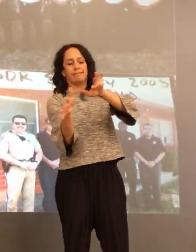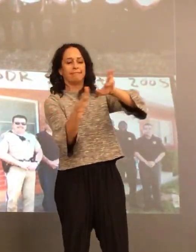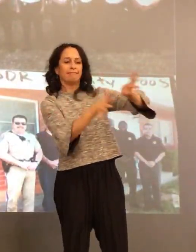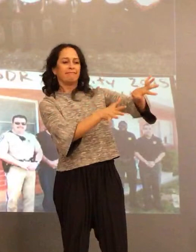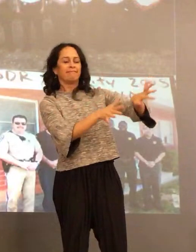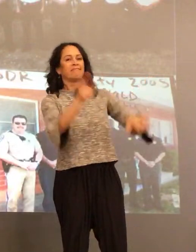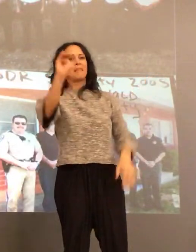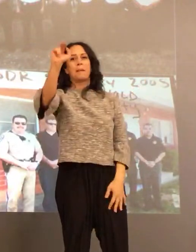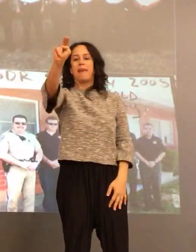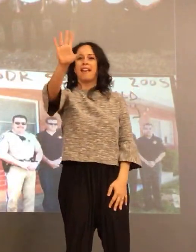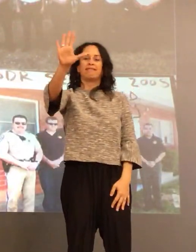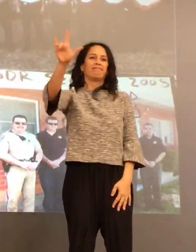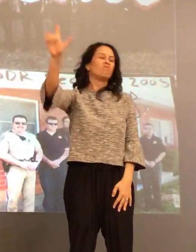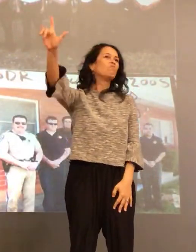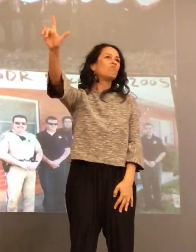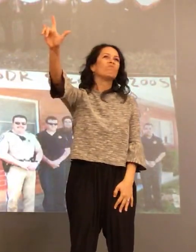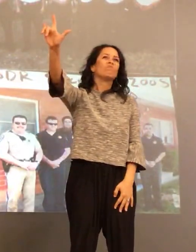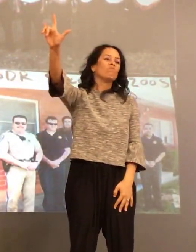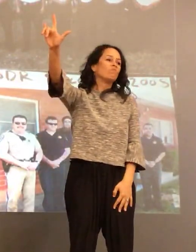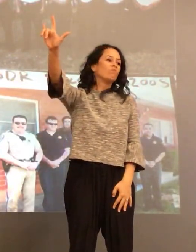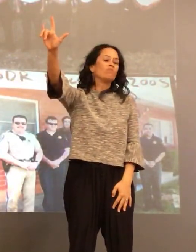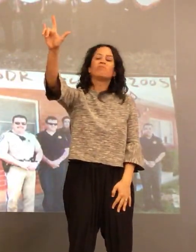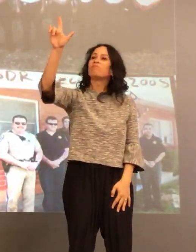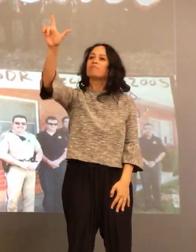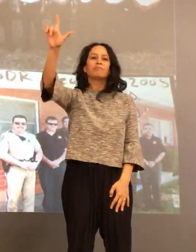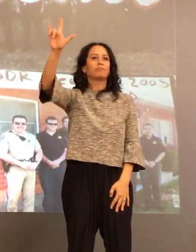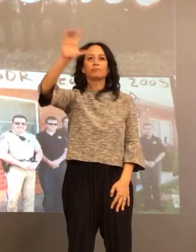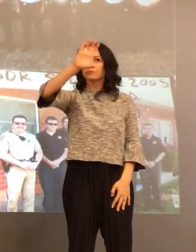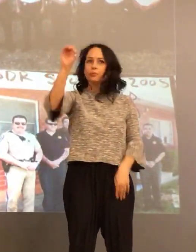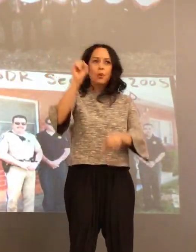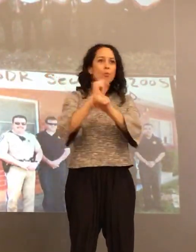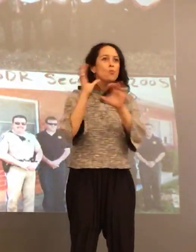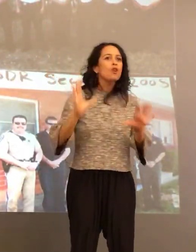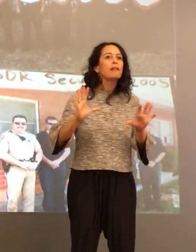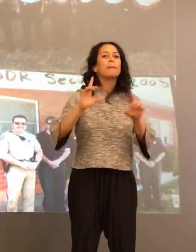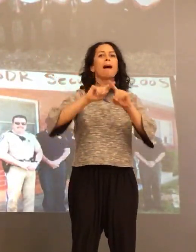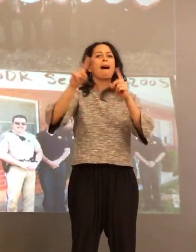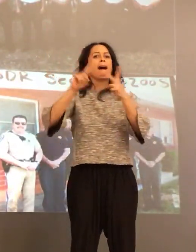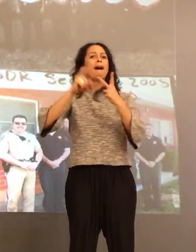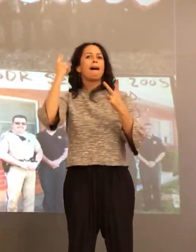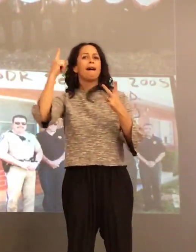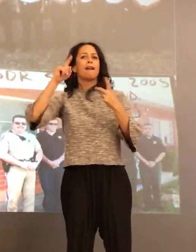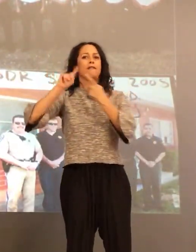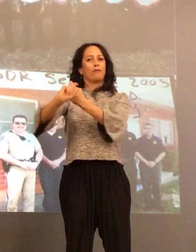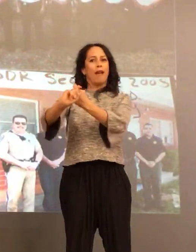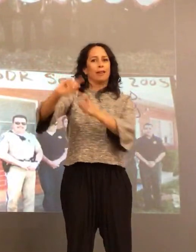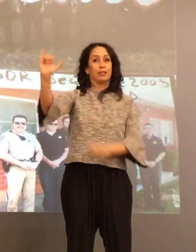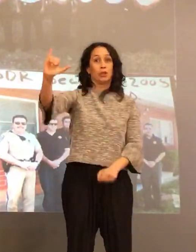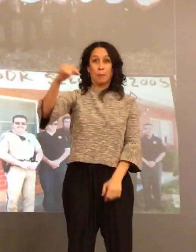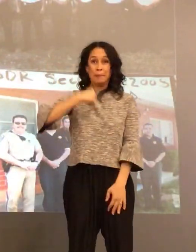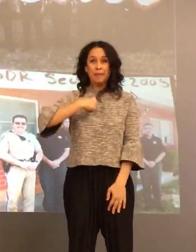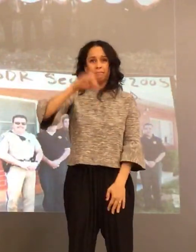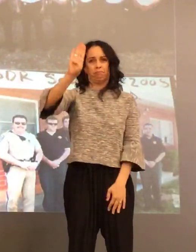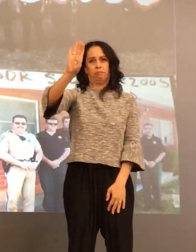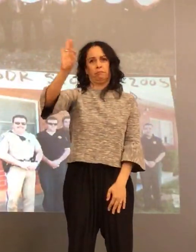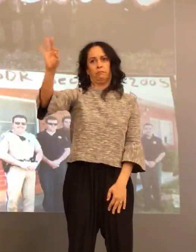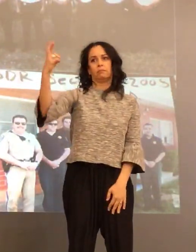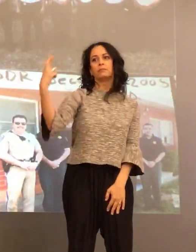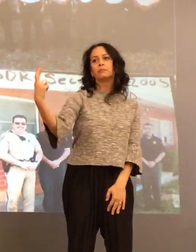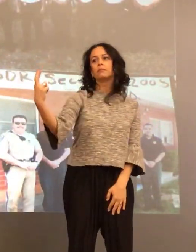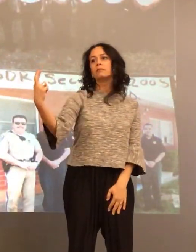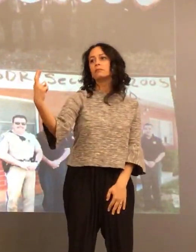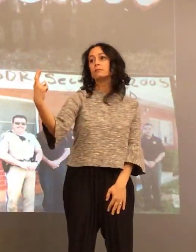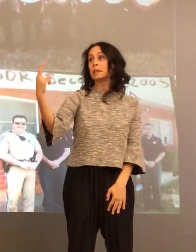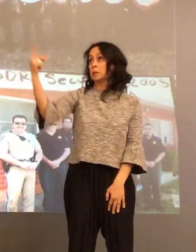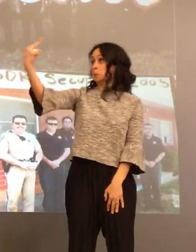Man, I love Don so much. I not only saw him as a co-worker, but I saw him as a friend. And me personally, he was my best friend. I don't know how